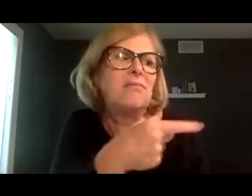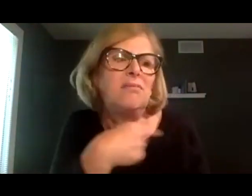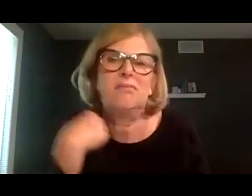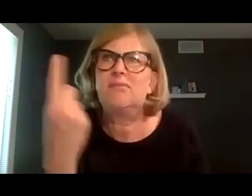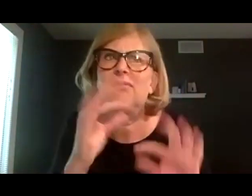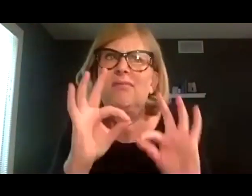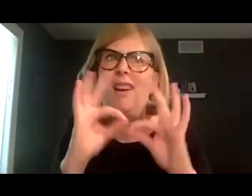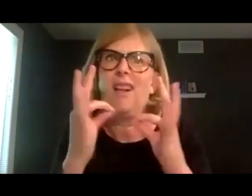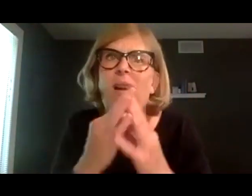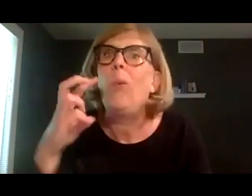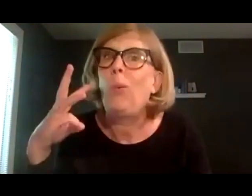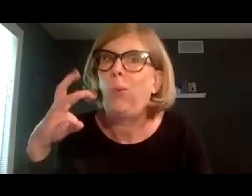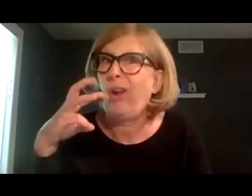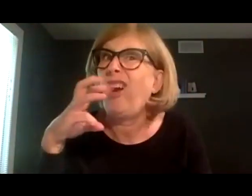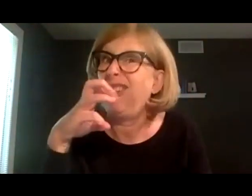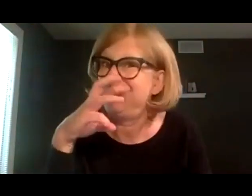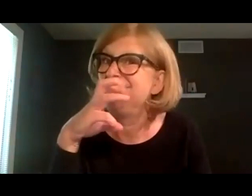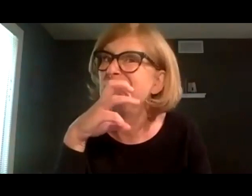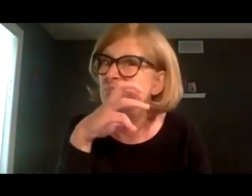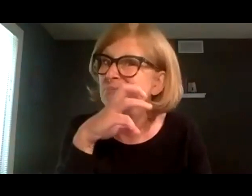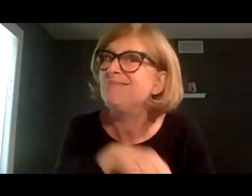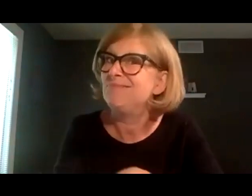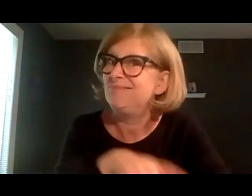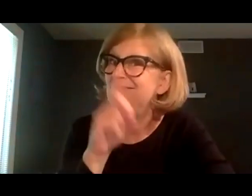this family is weird